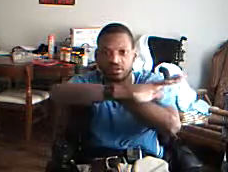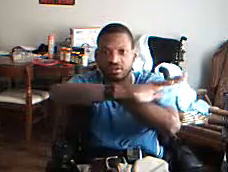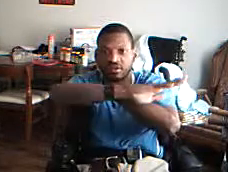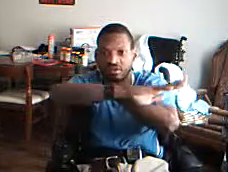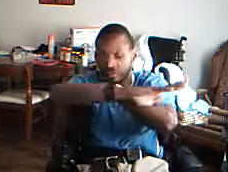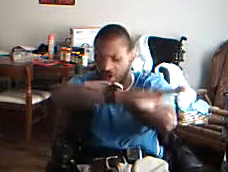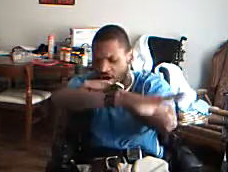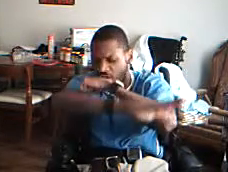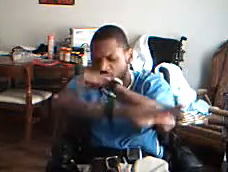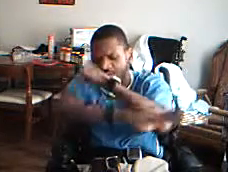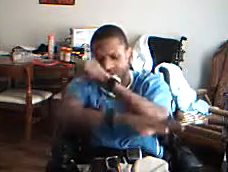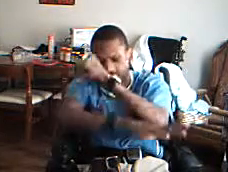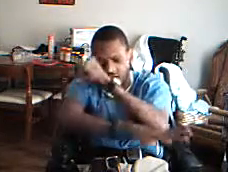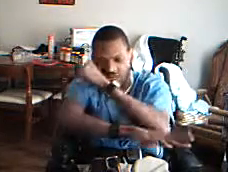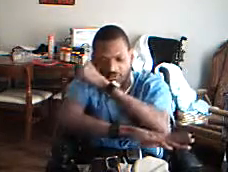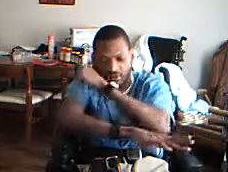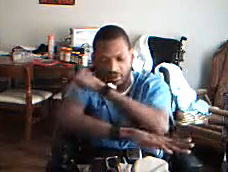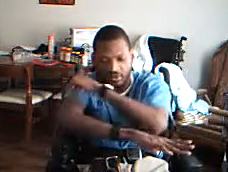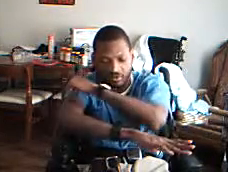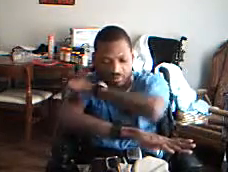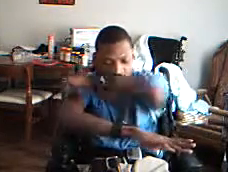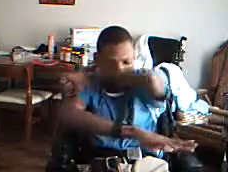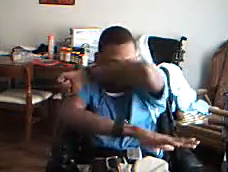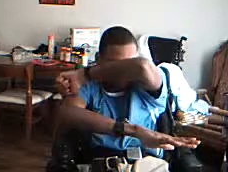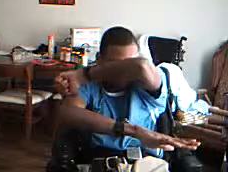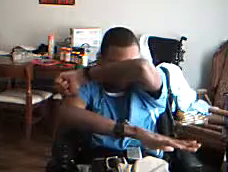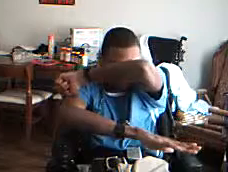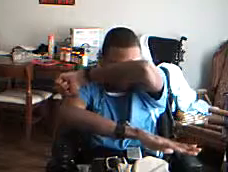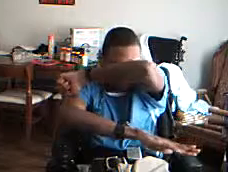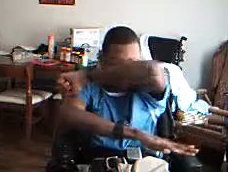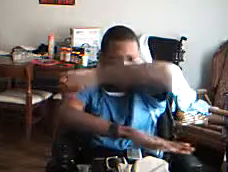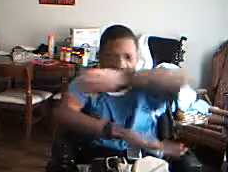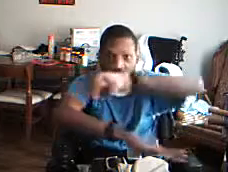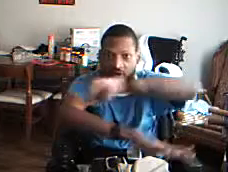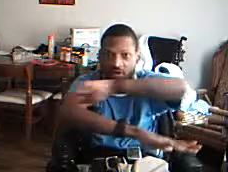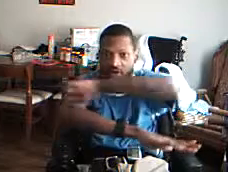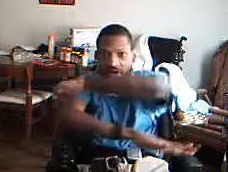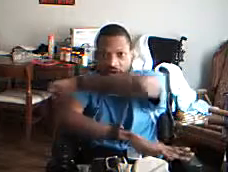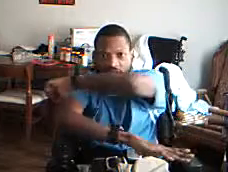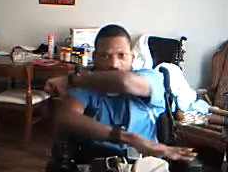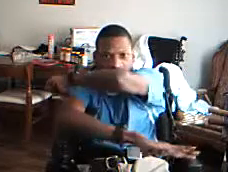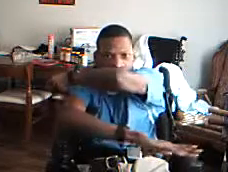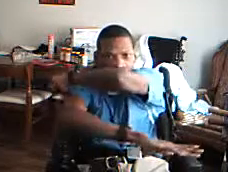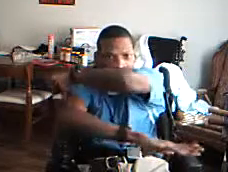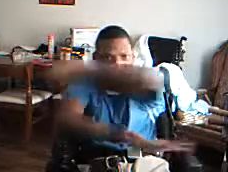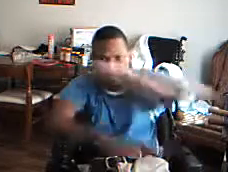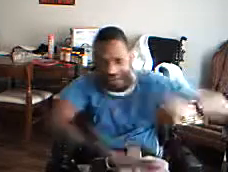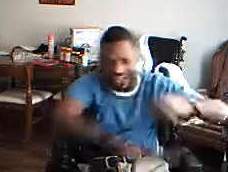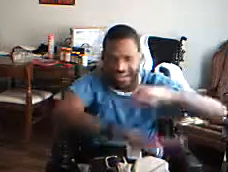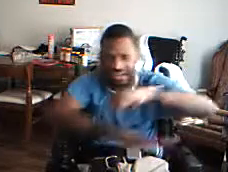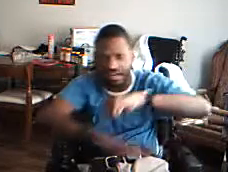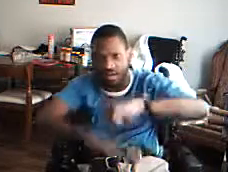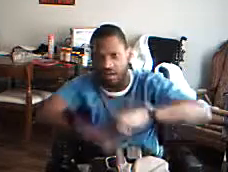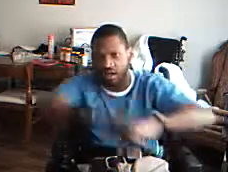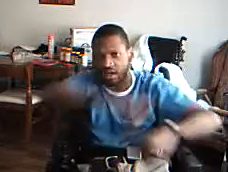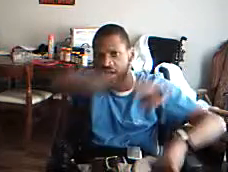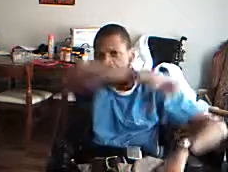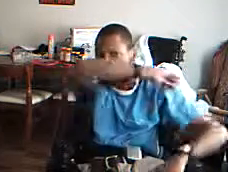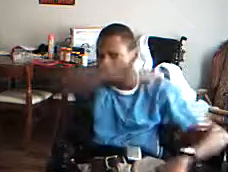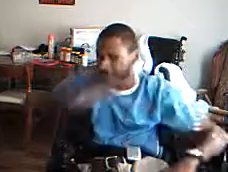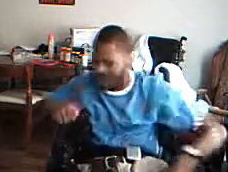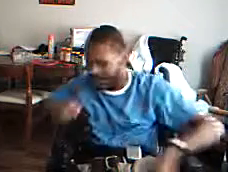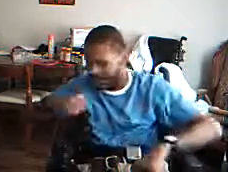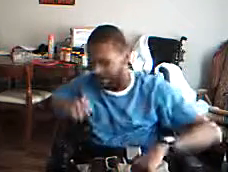you're always covered one way or another. Bang, bang,